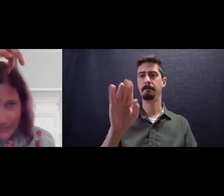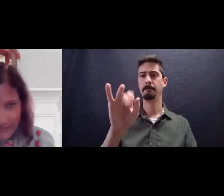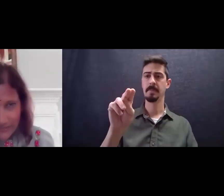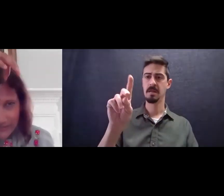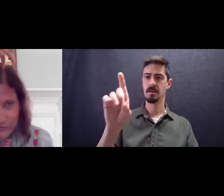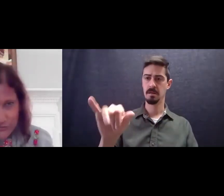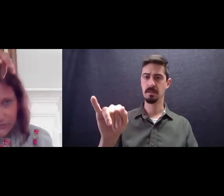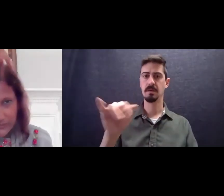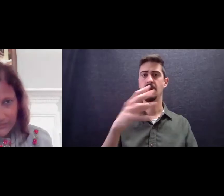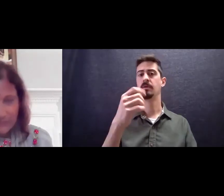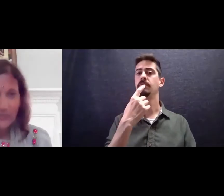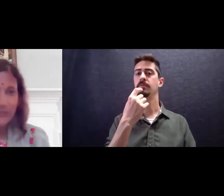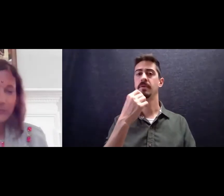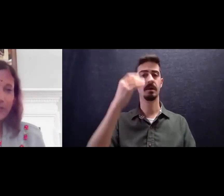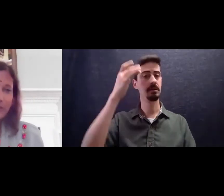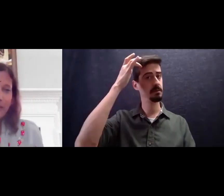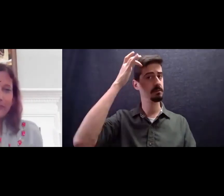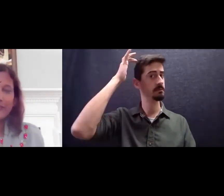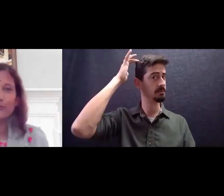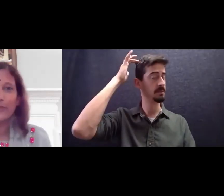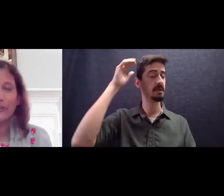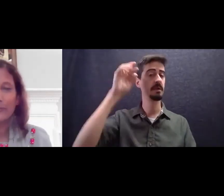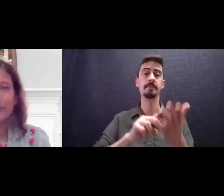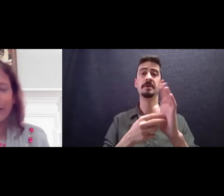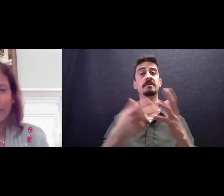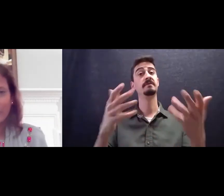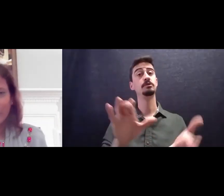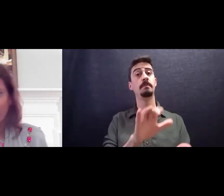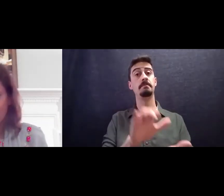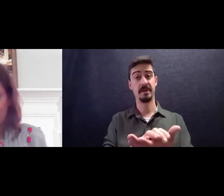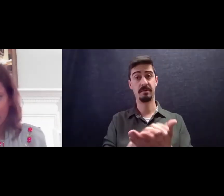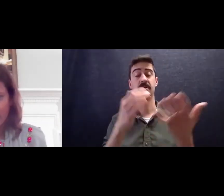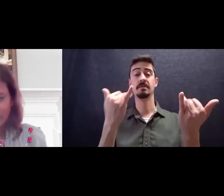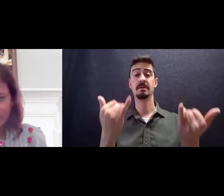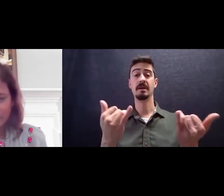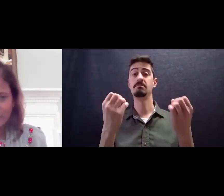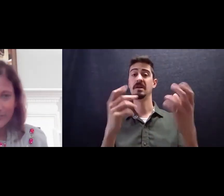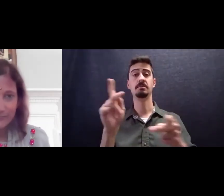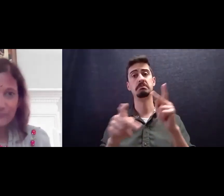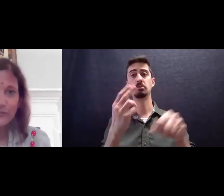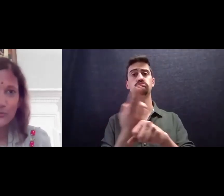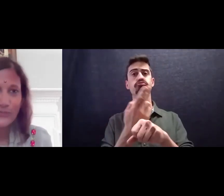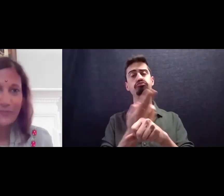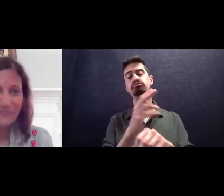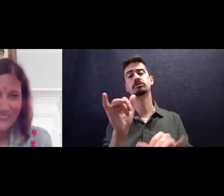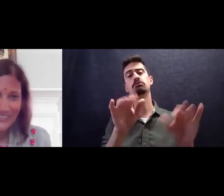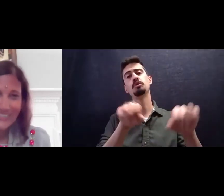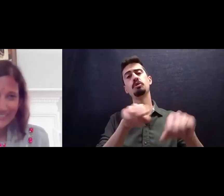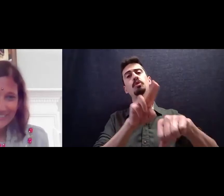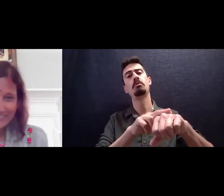red streak meant that you were married. But now a lot of people just wear it, you know, just like jewelry.